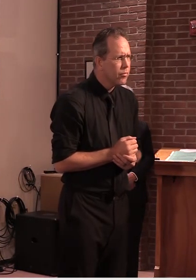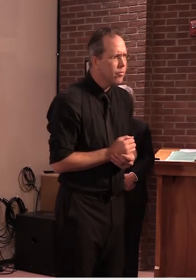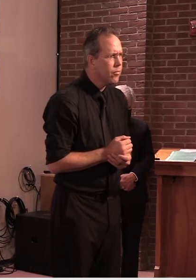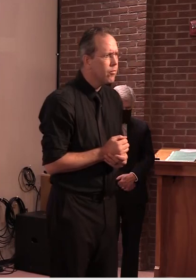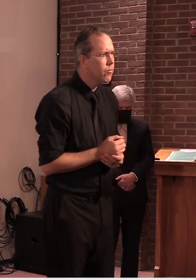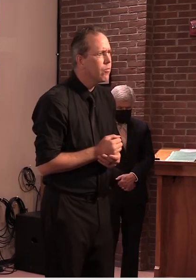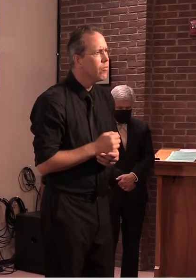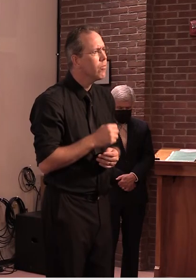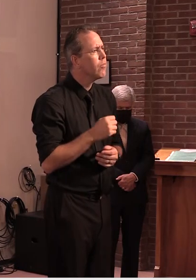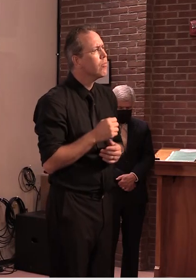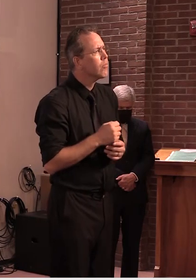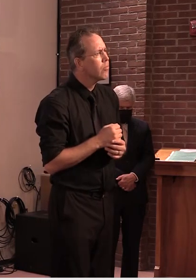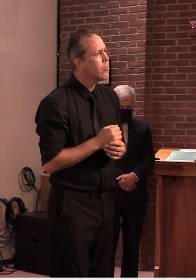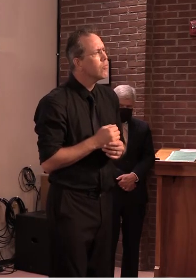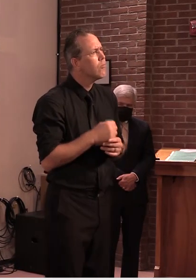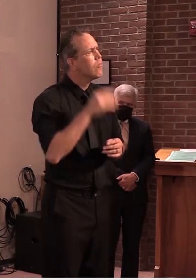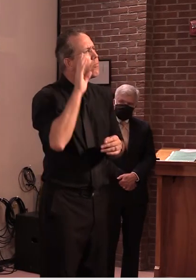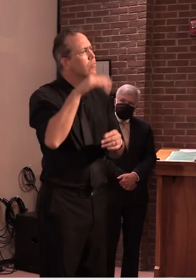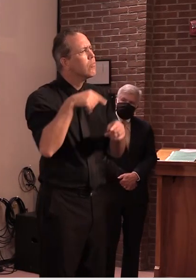uh school sports